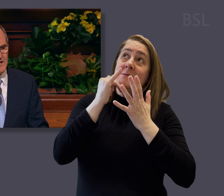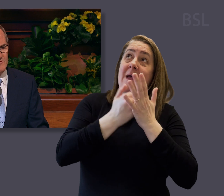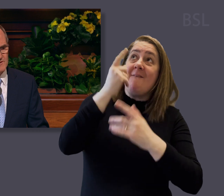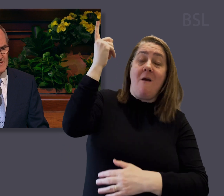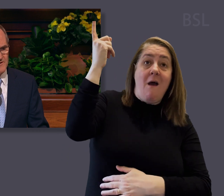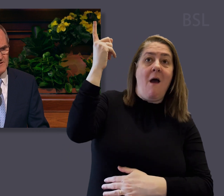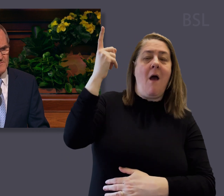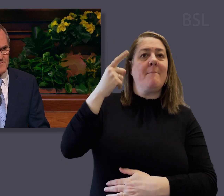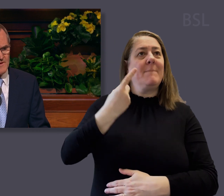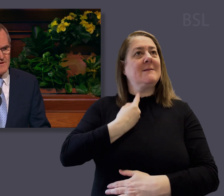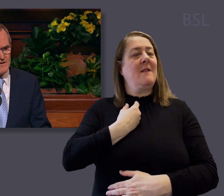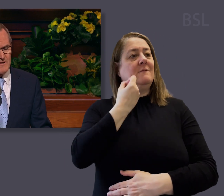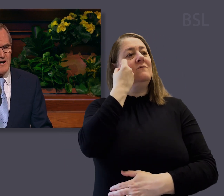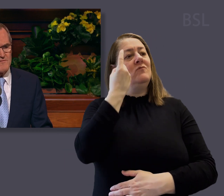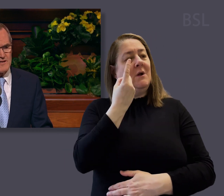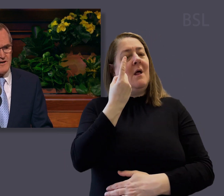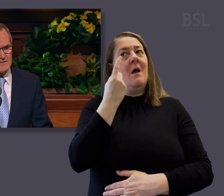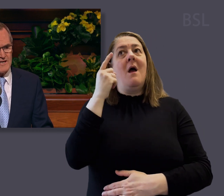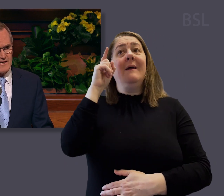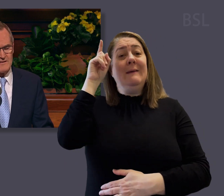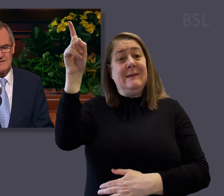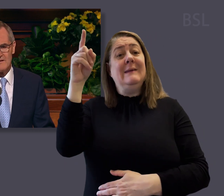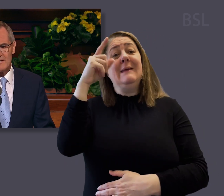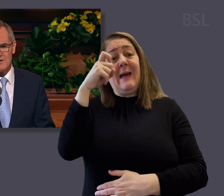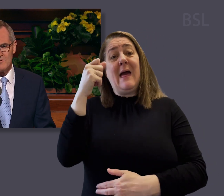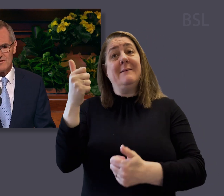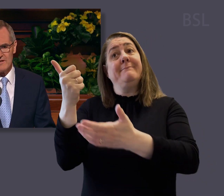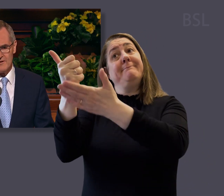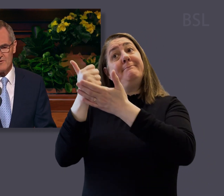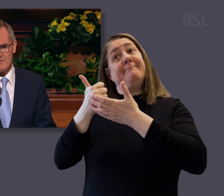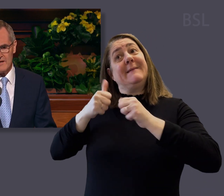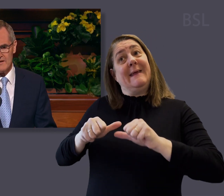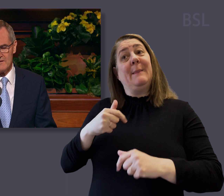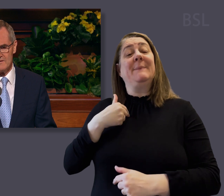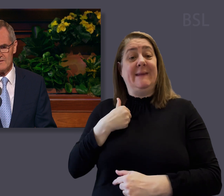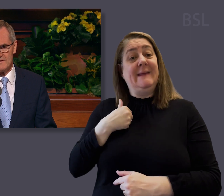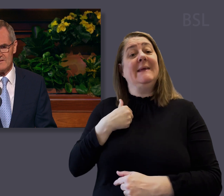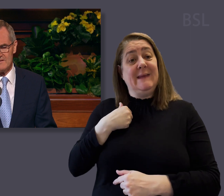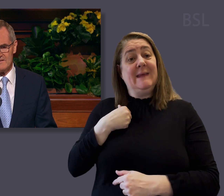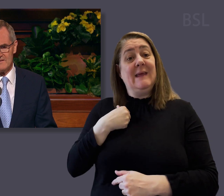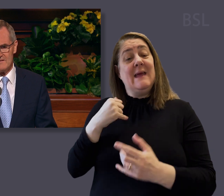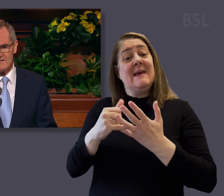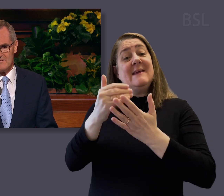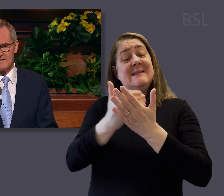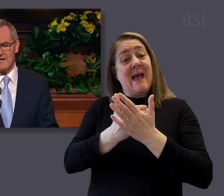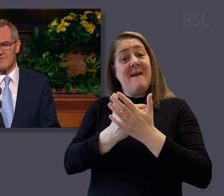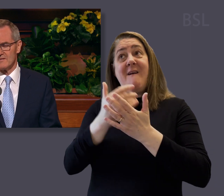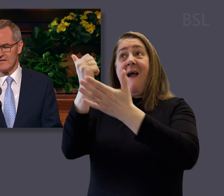love of the Savior, I realized that He could heal me. The Savior's